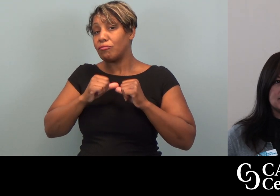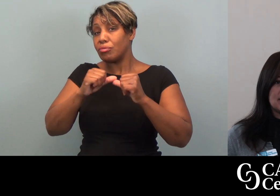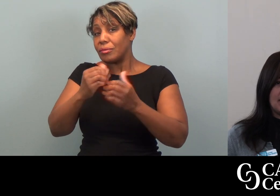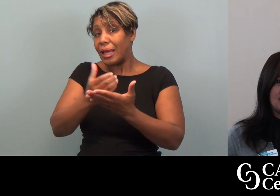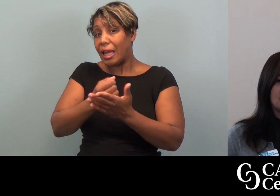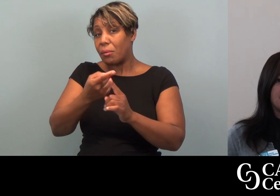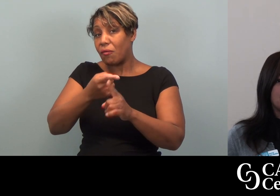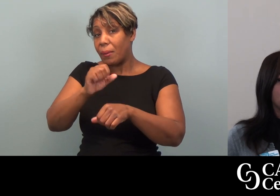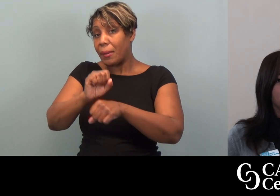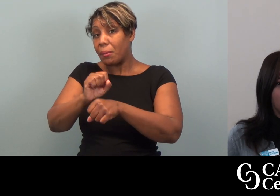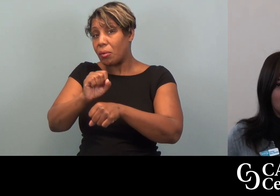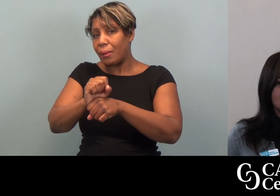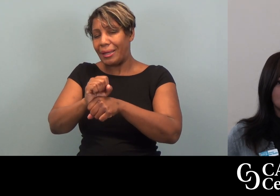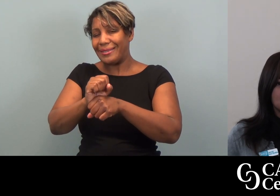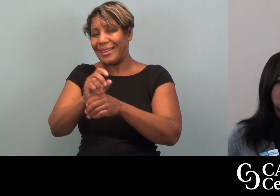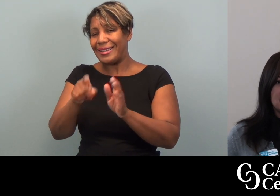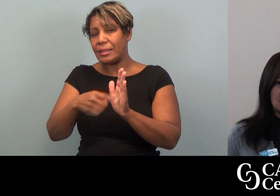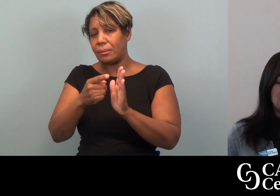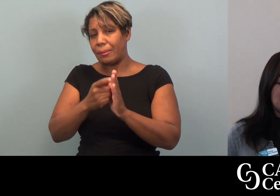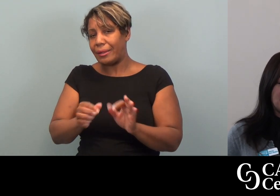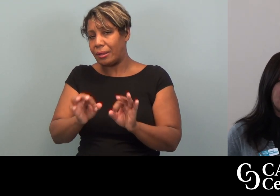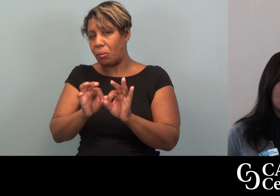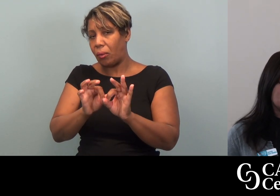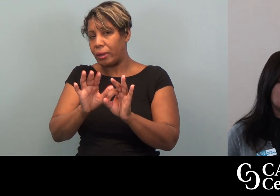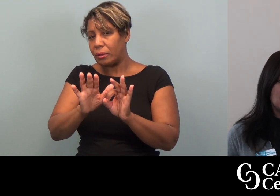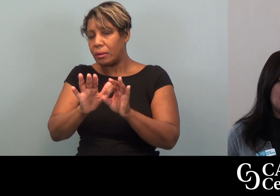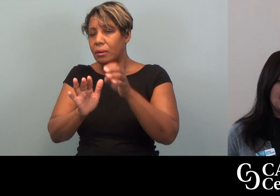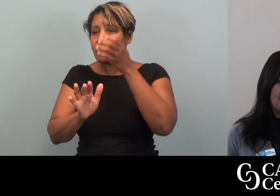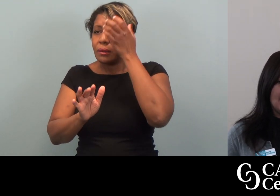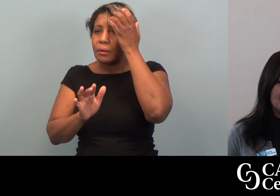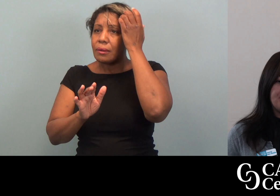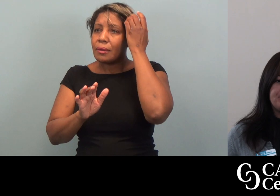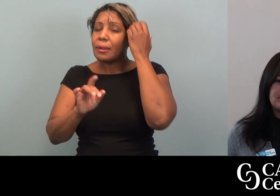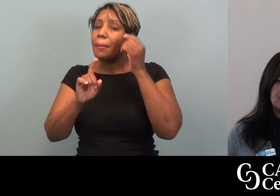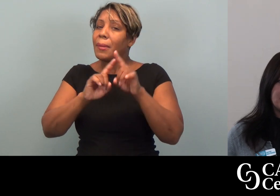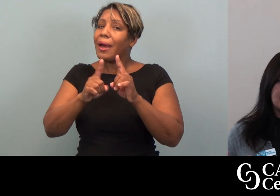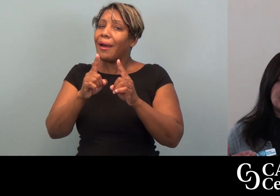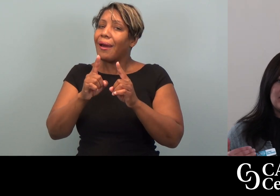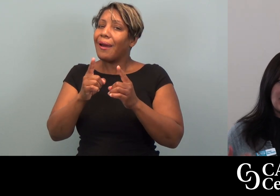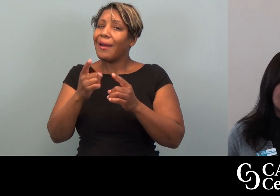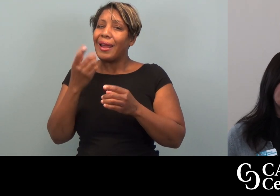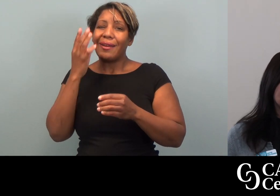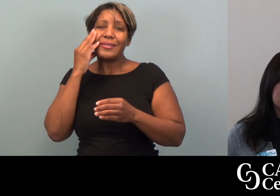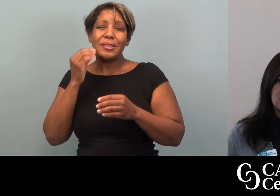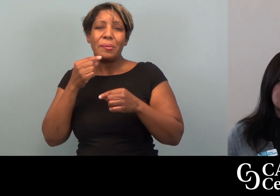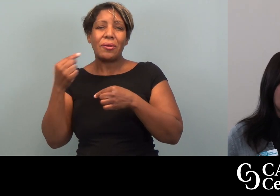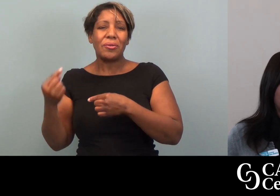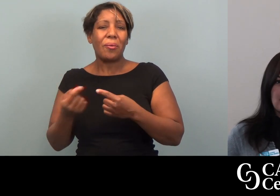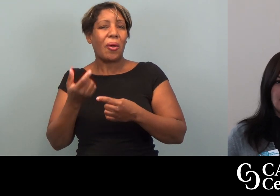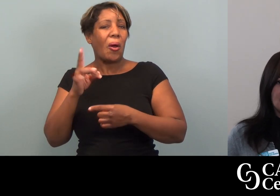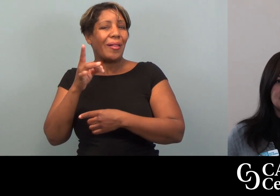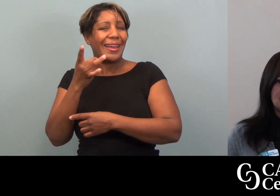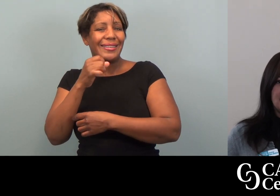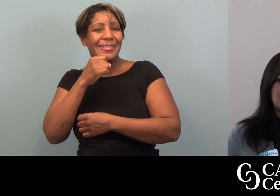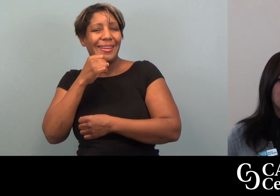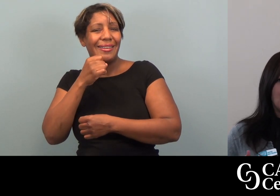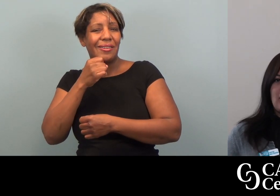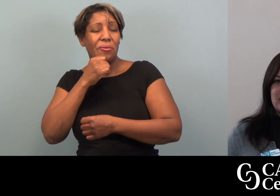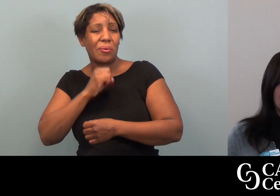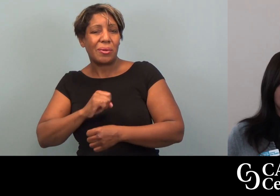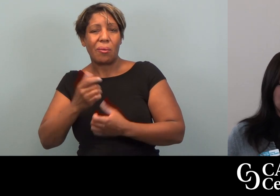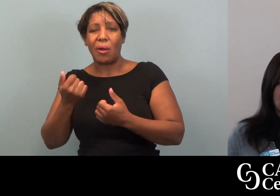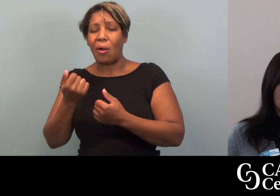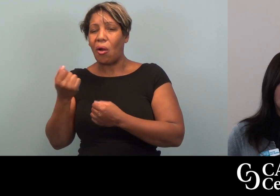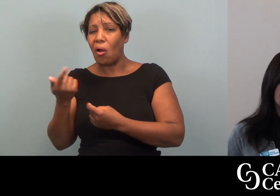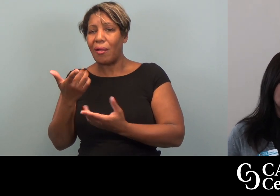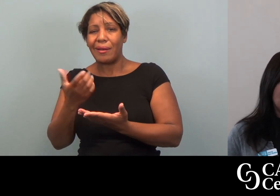steady income from employment, sometimes that can be a big factor. But had some struggles, right? We were all 18. We